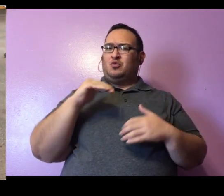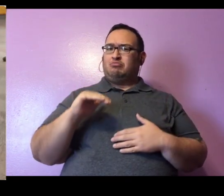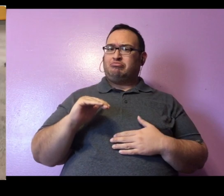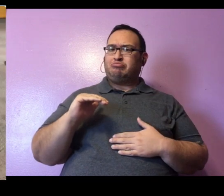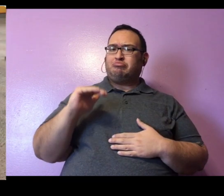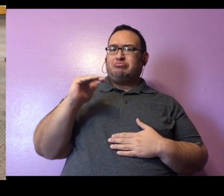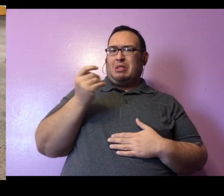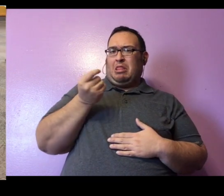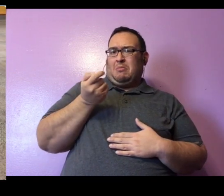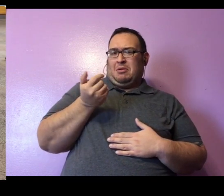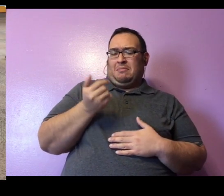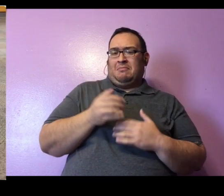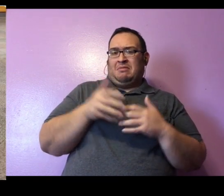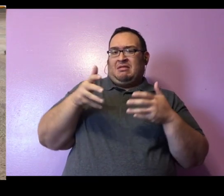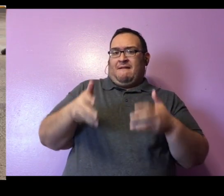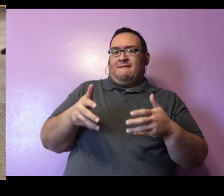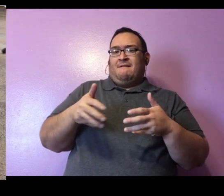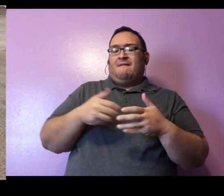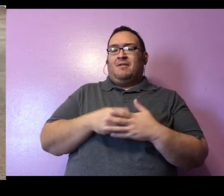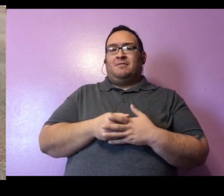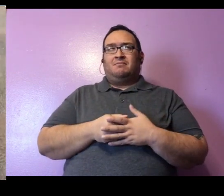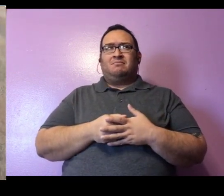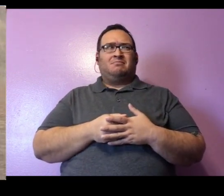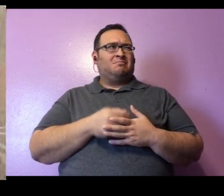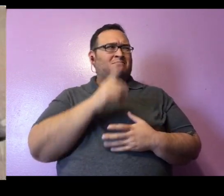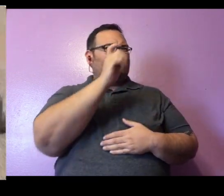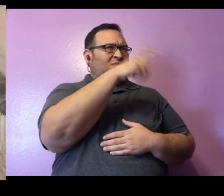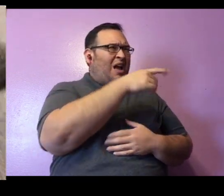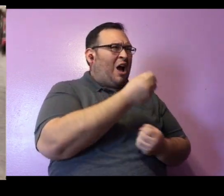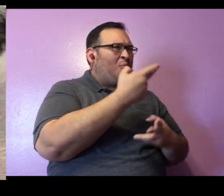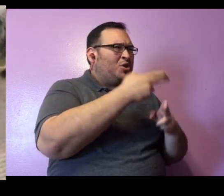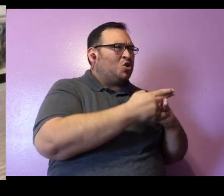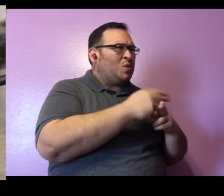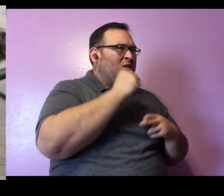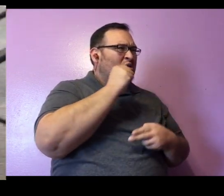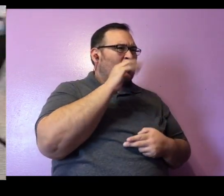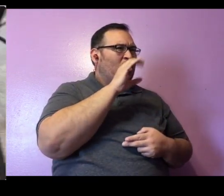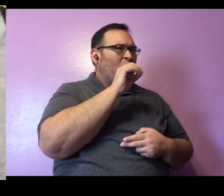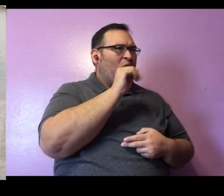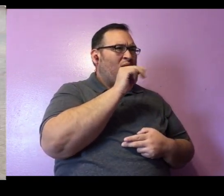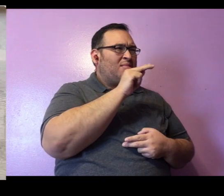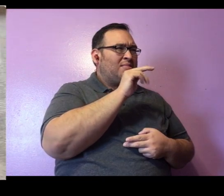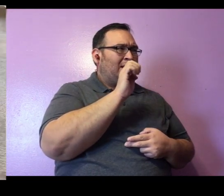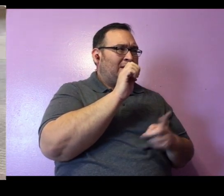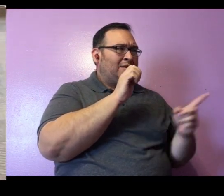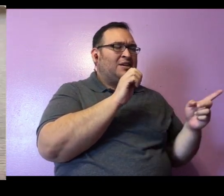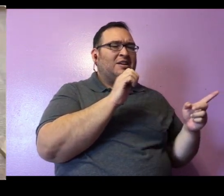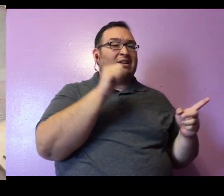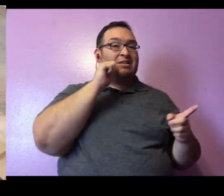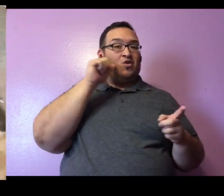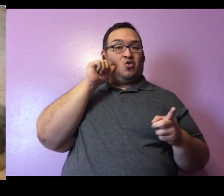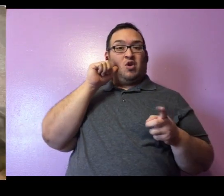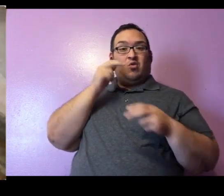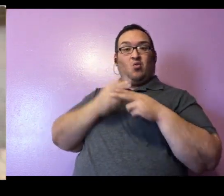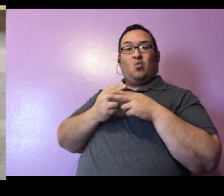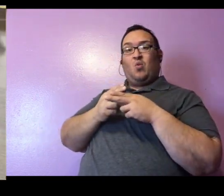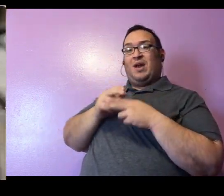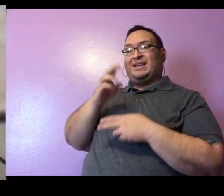do. She is about, how much did she weigh yesterday, call me? Yesterday she weighed 16.33 pounds.